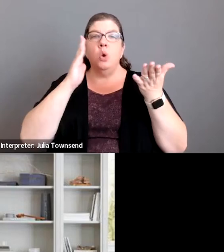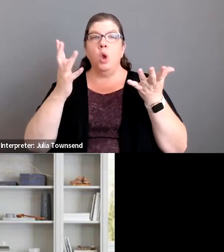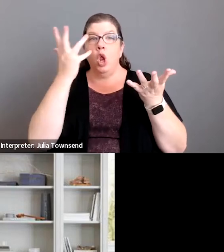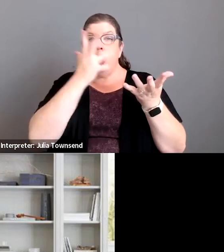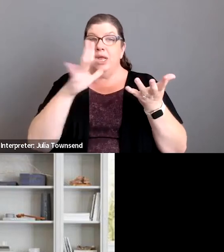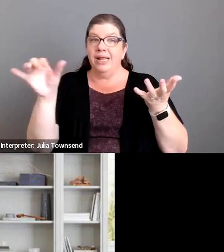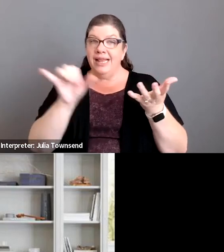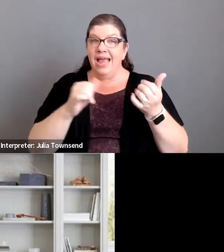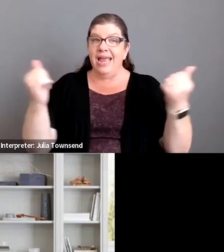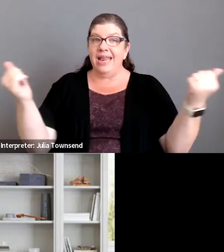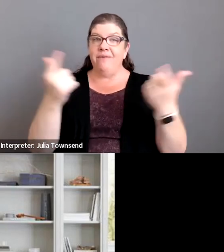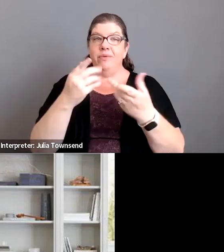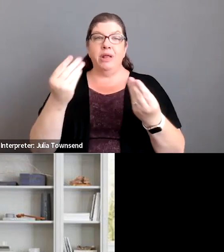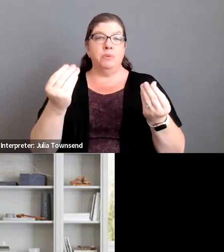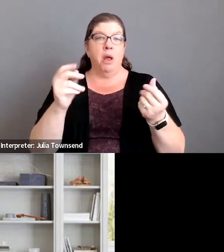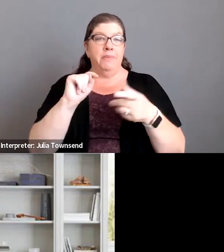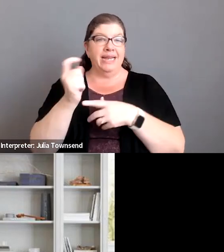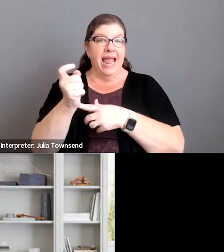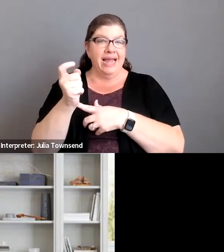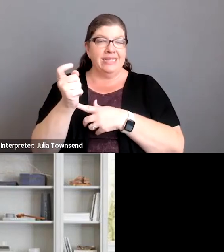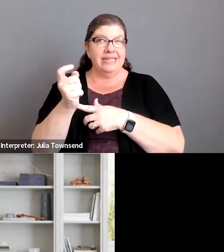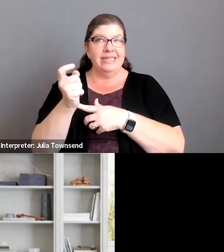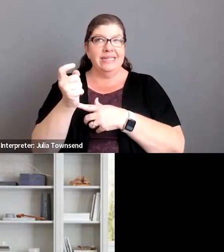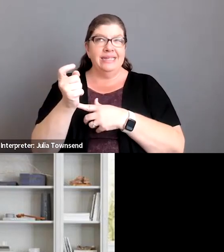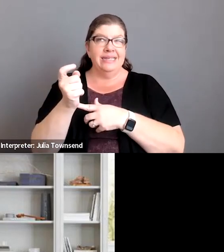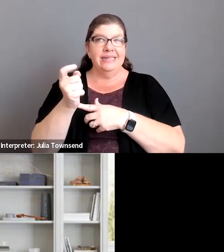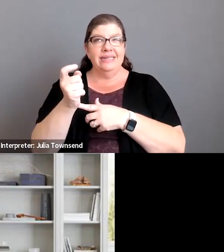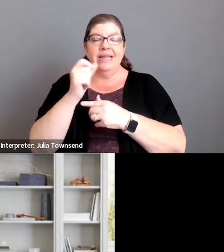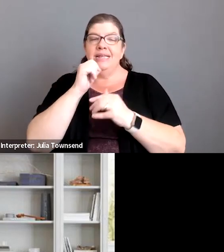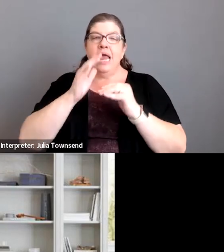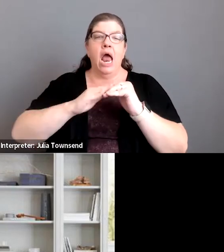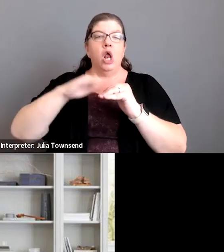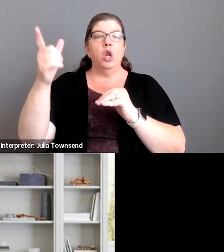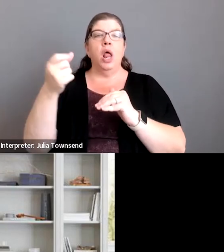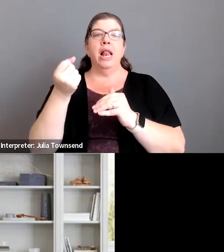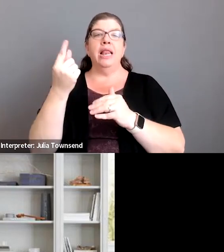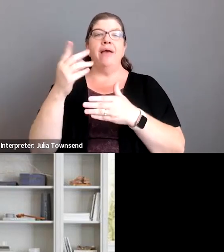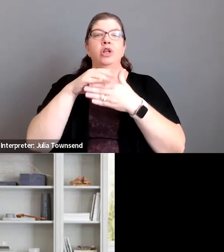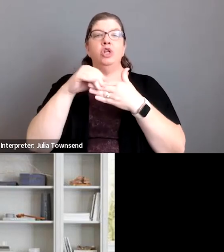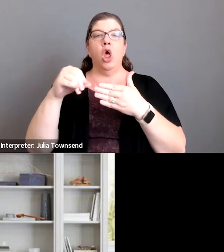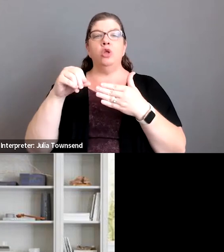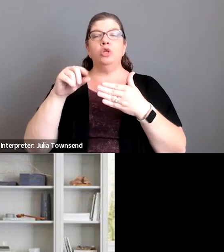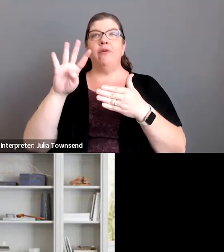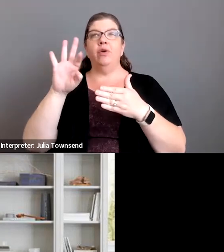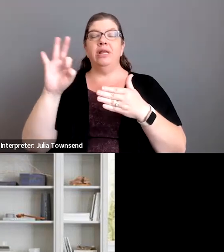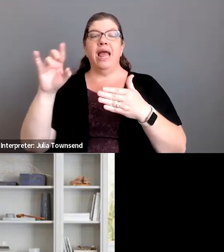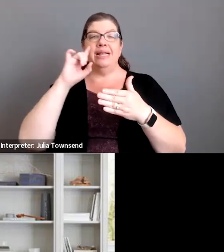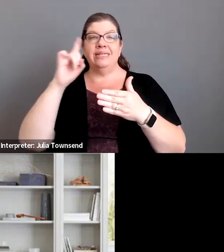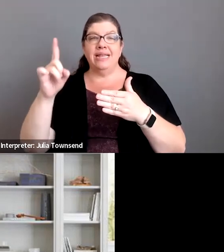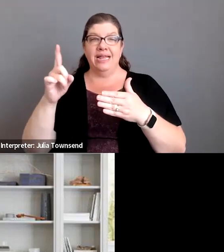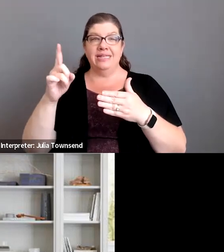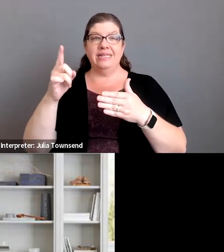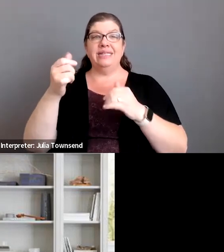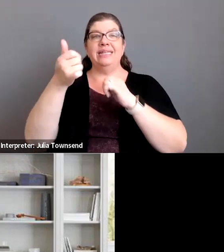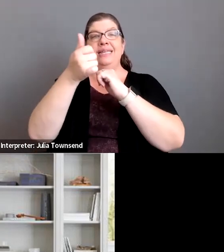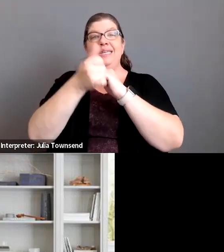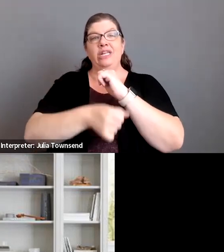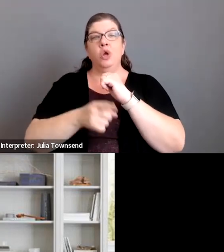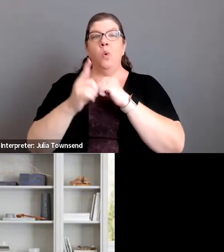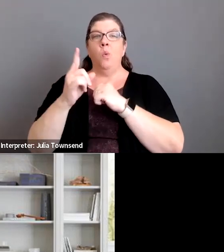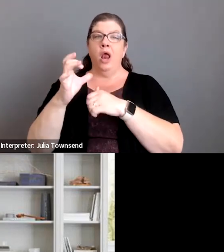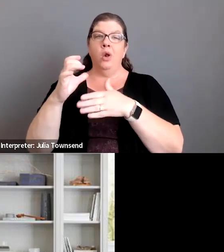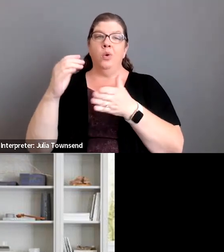look like on everybody's property taxes is not to exceed 11.49 per every